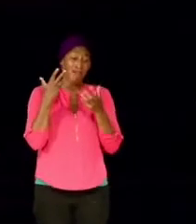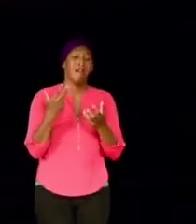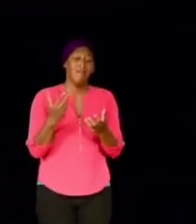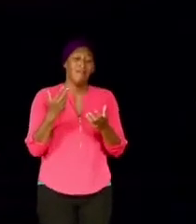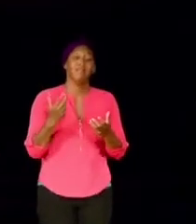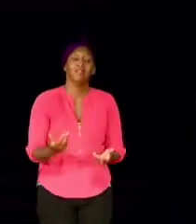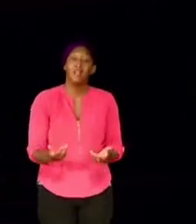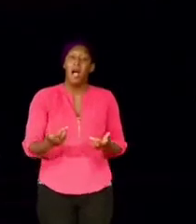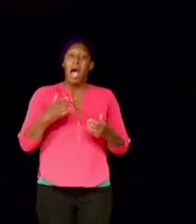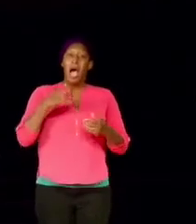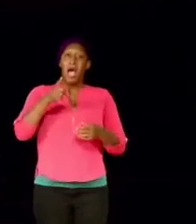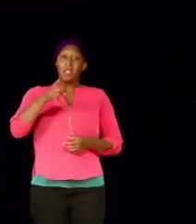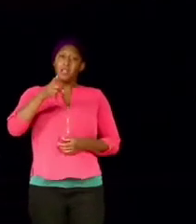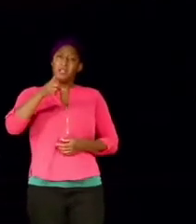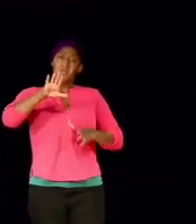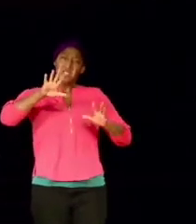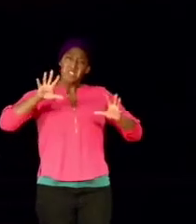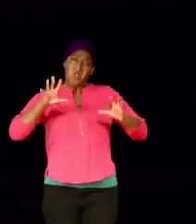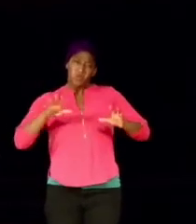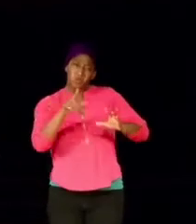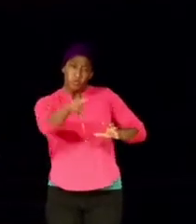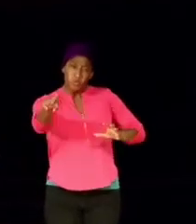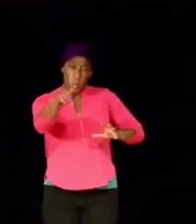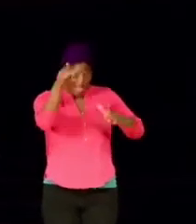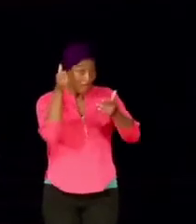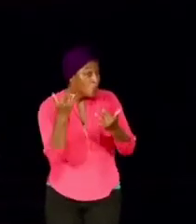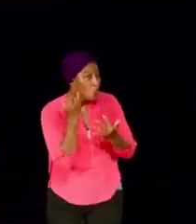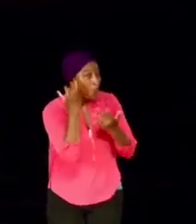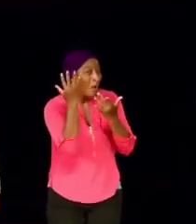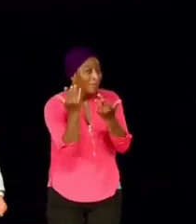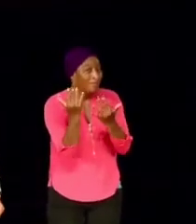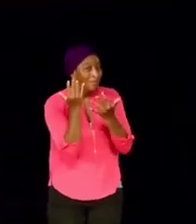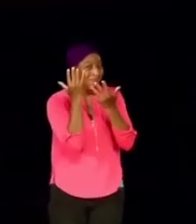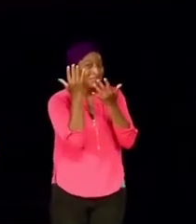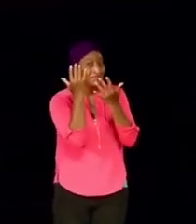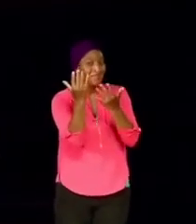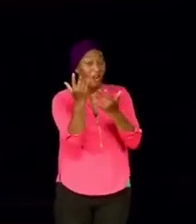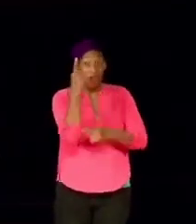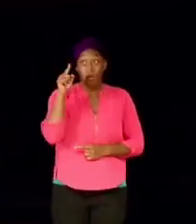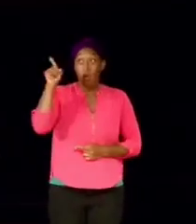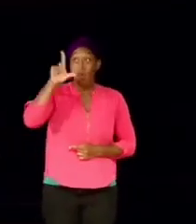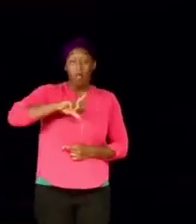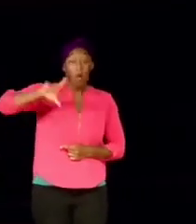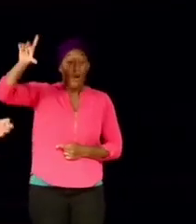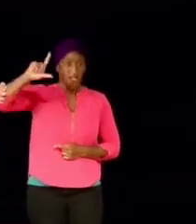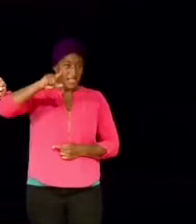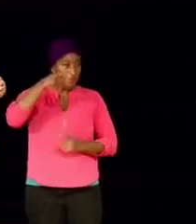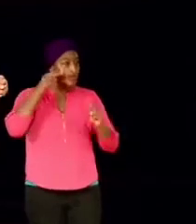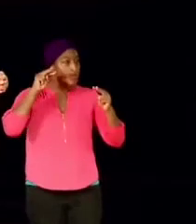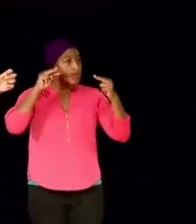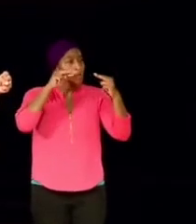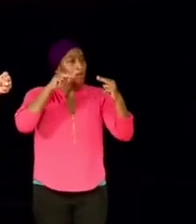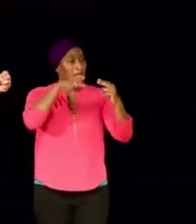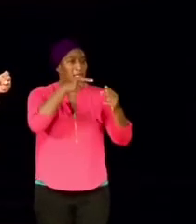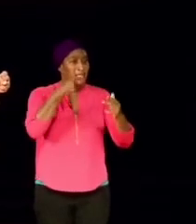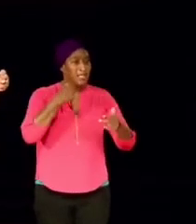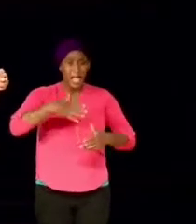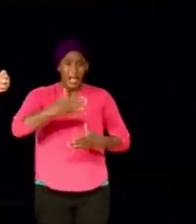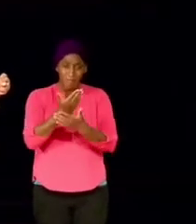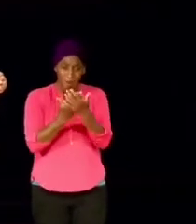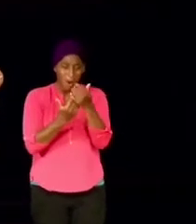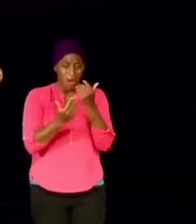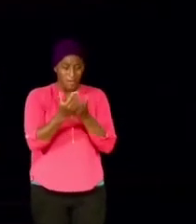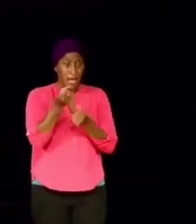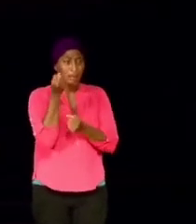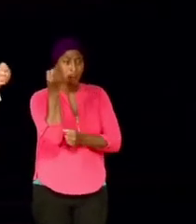want to encourage somebody, they that wait on the Lord. Come on, look at your neighbor. Take your fists and ball it